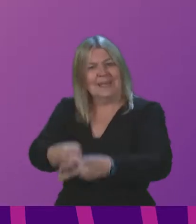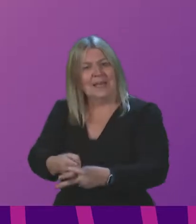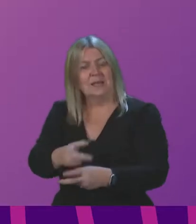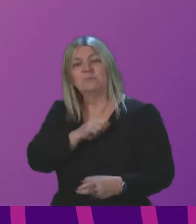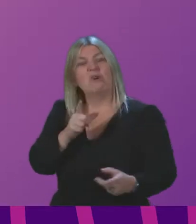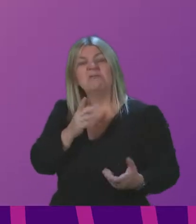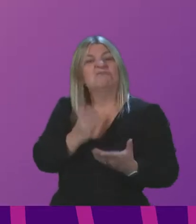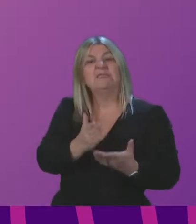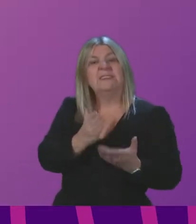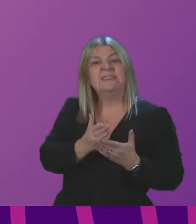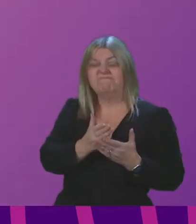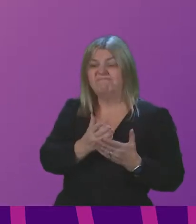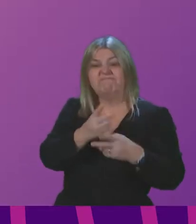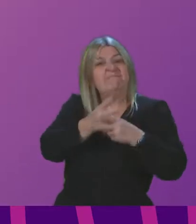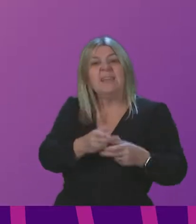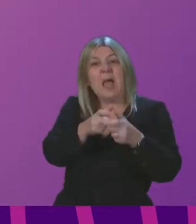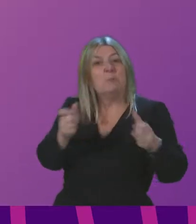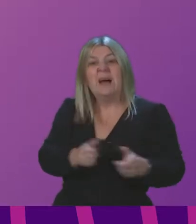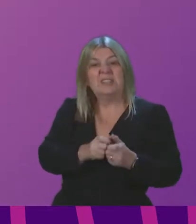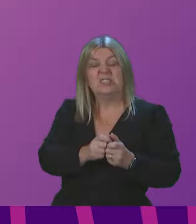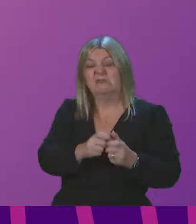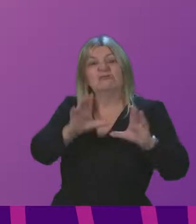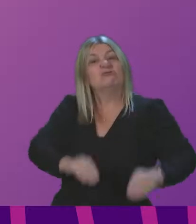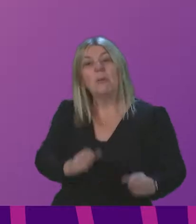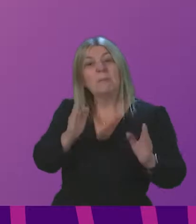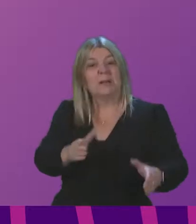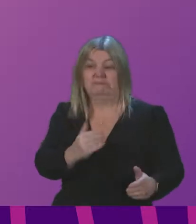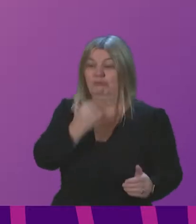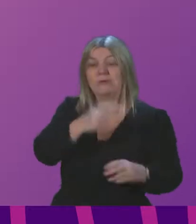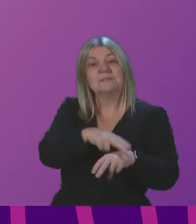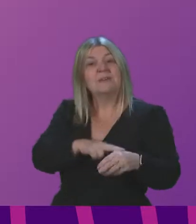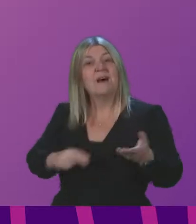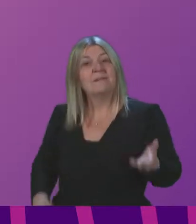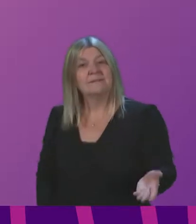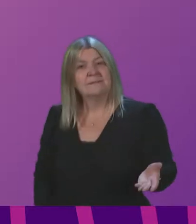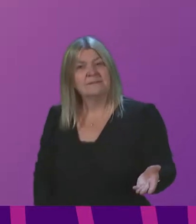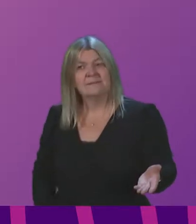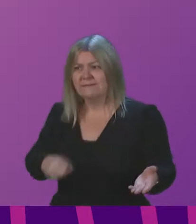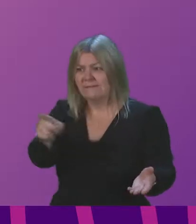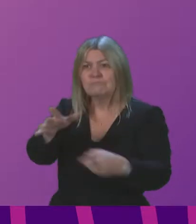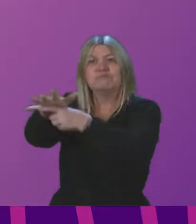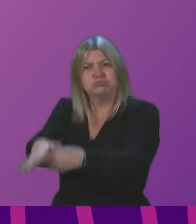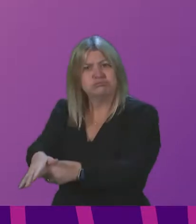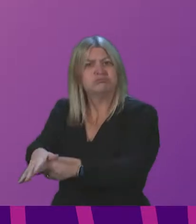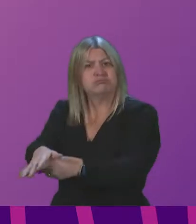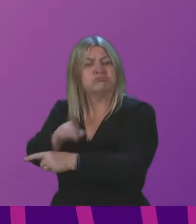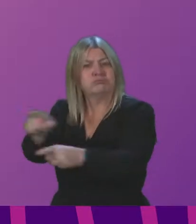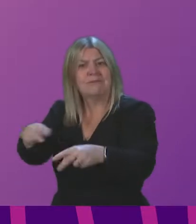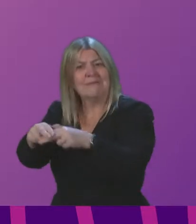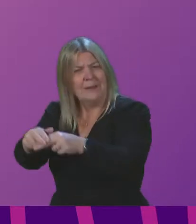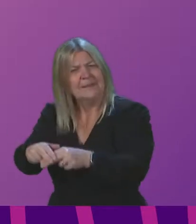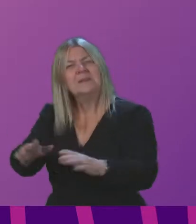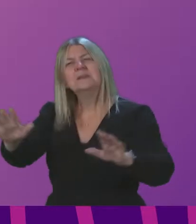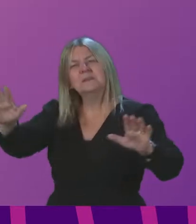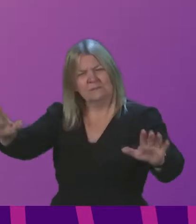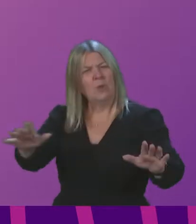provided. The Scottish Government must act urgently, or the strain will simply become too much. Let's start with spending the Barnet